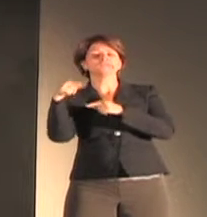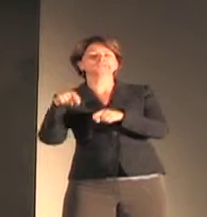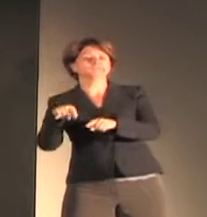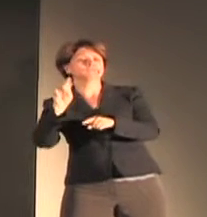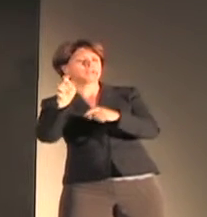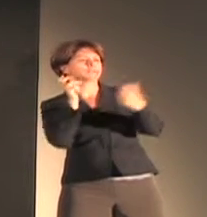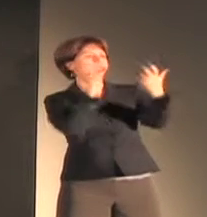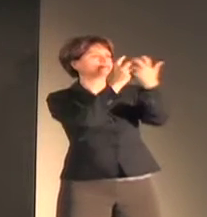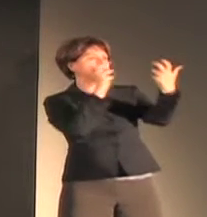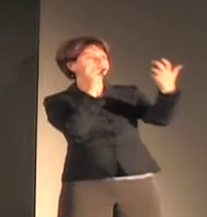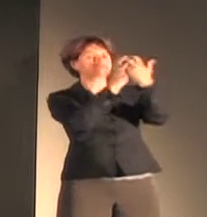unquote.